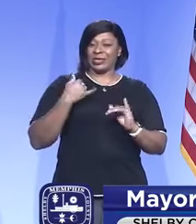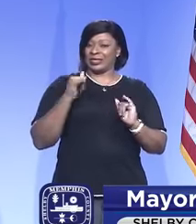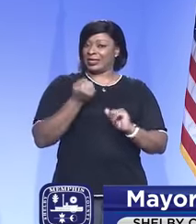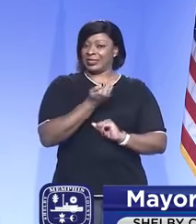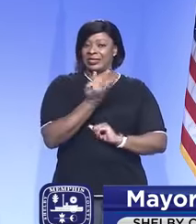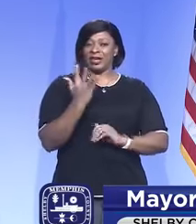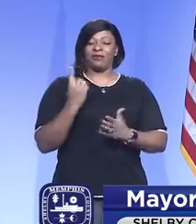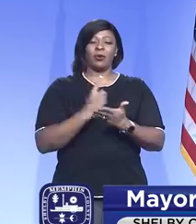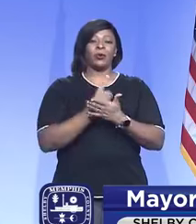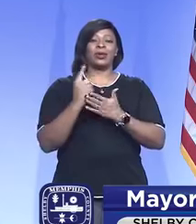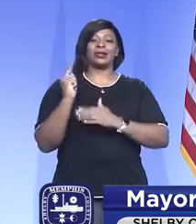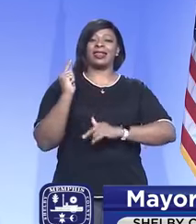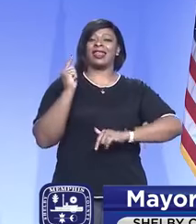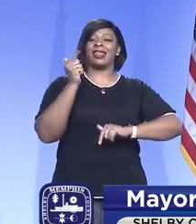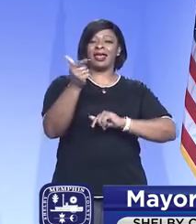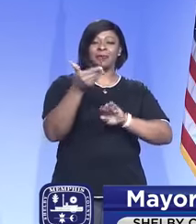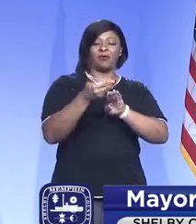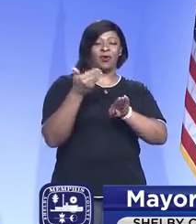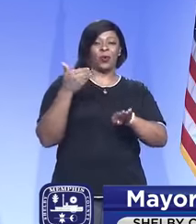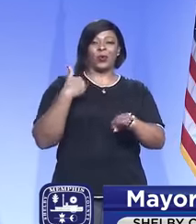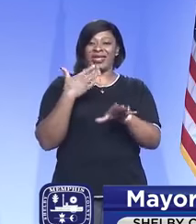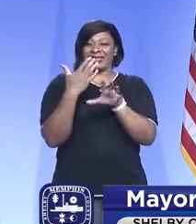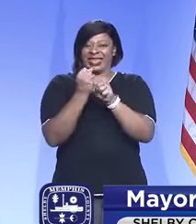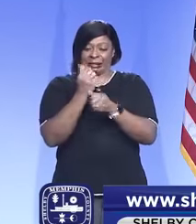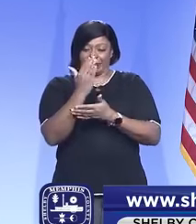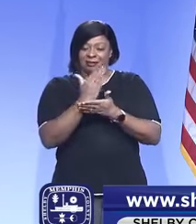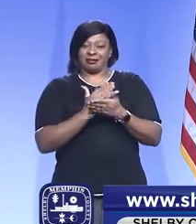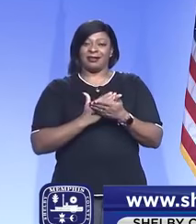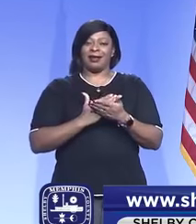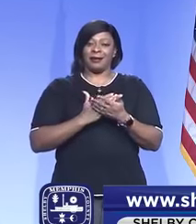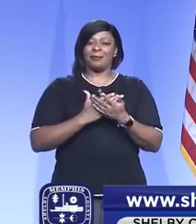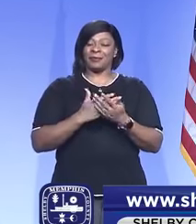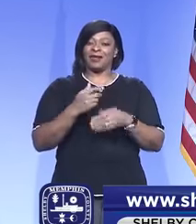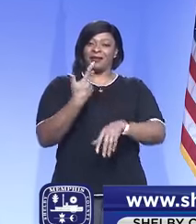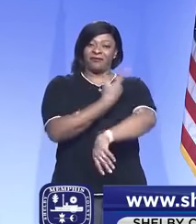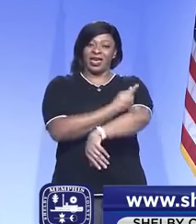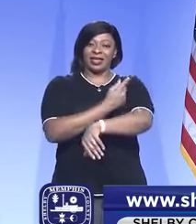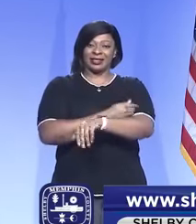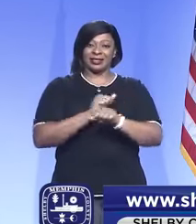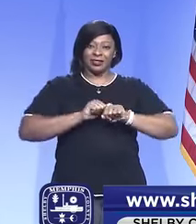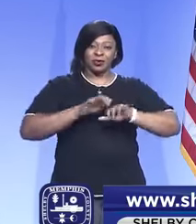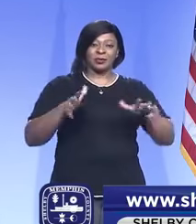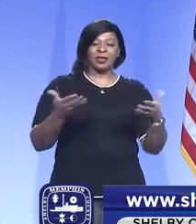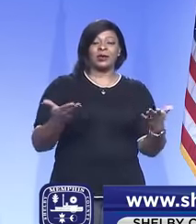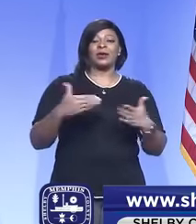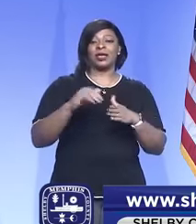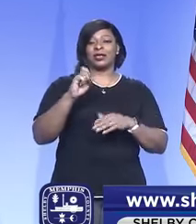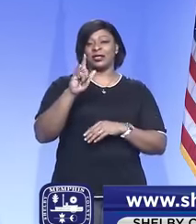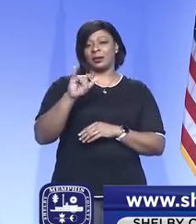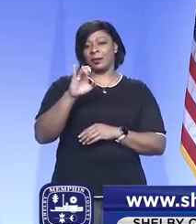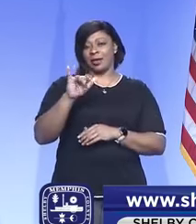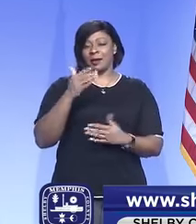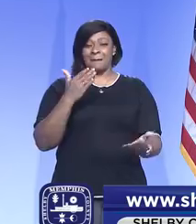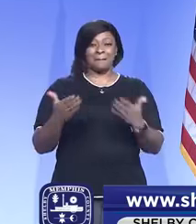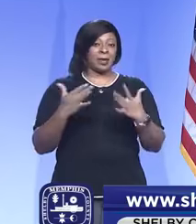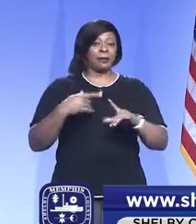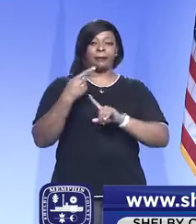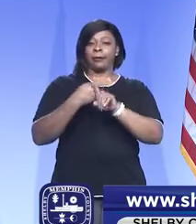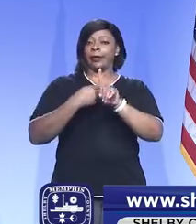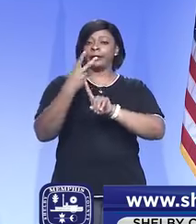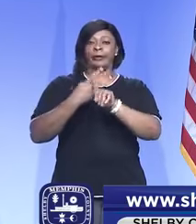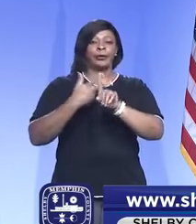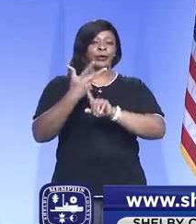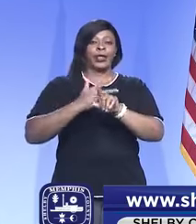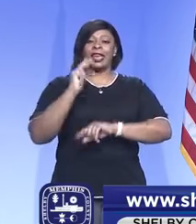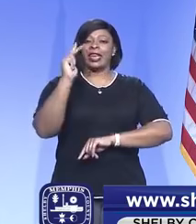weeks away from even a limited distribution of any kind of vaccine in Shelby County, and probably months away